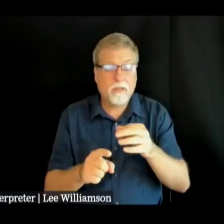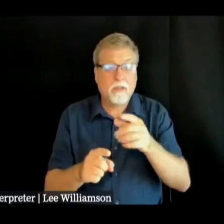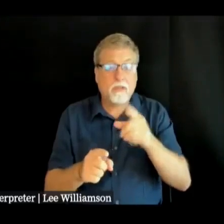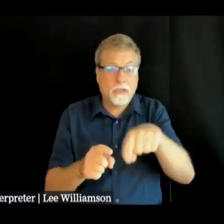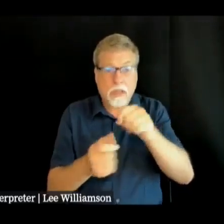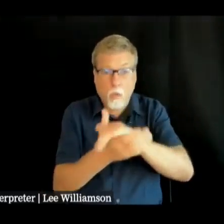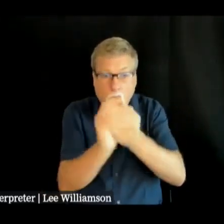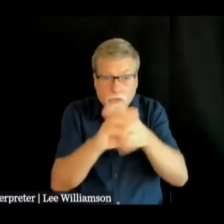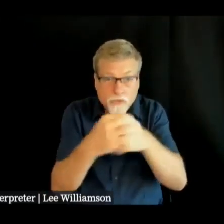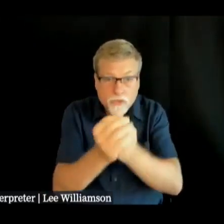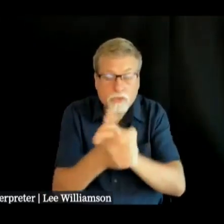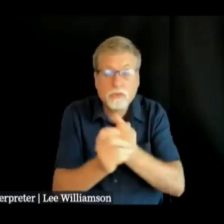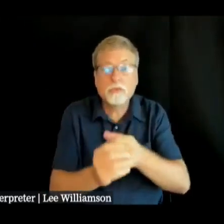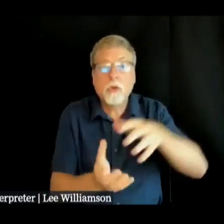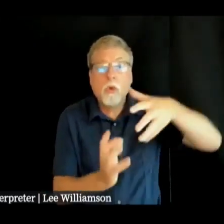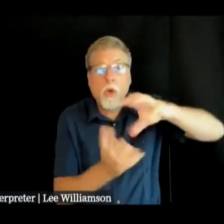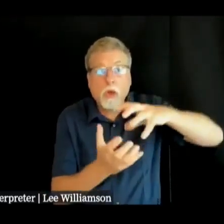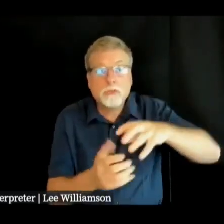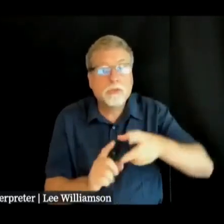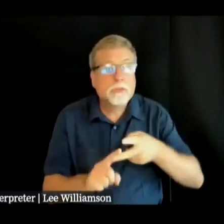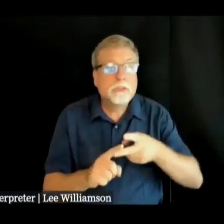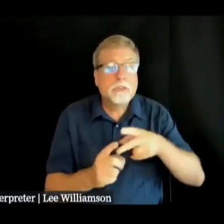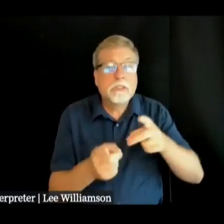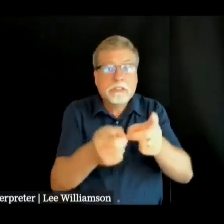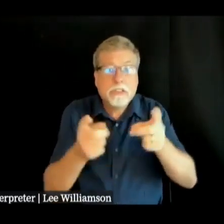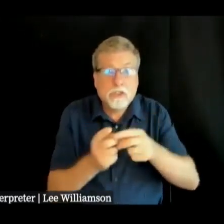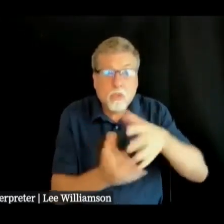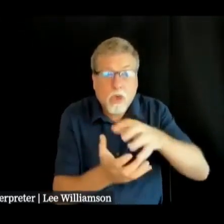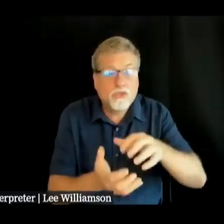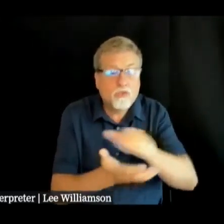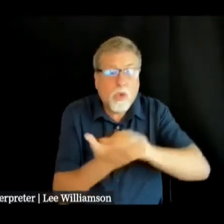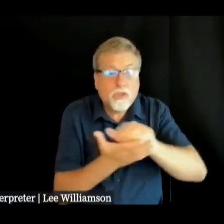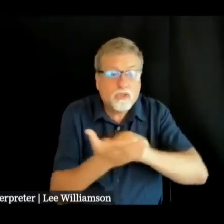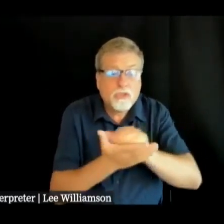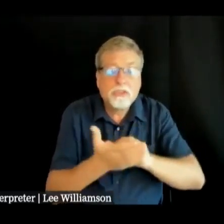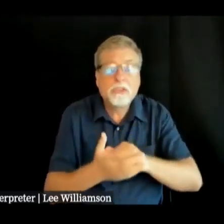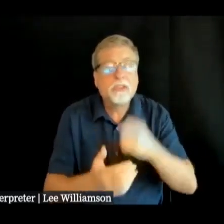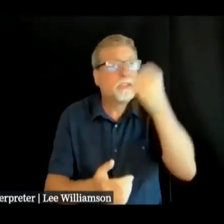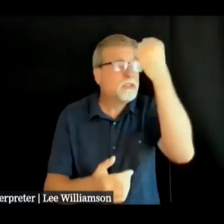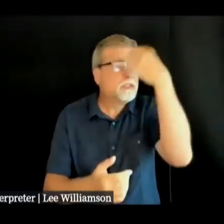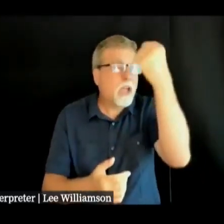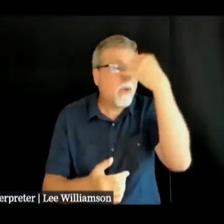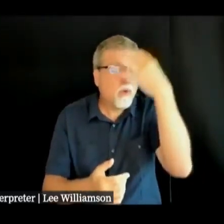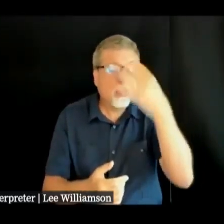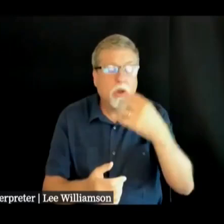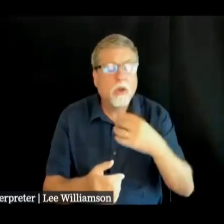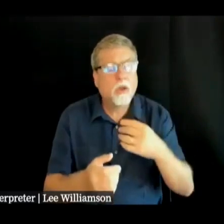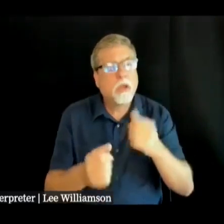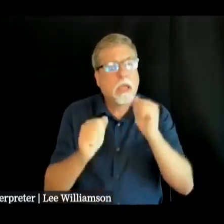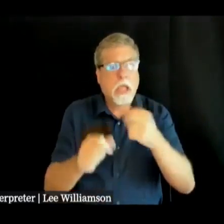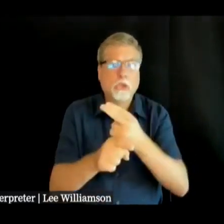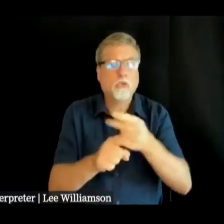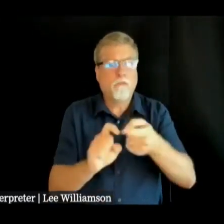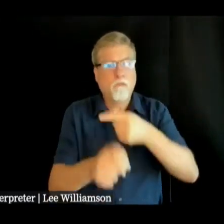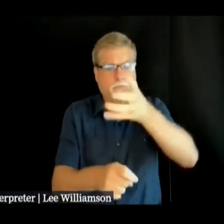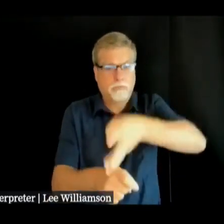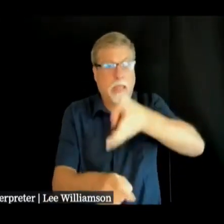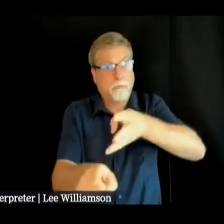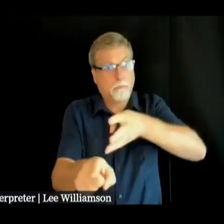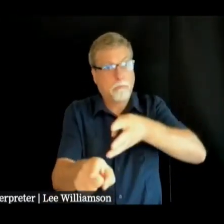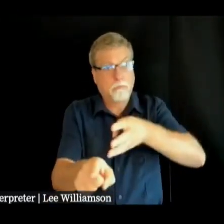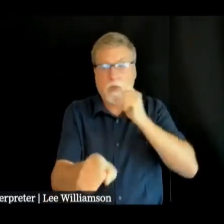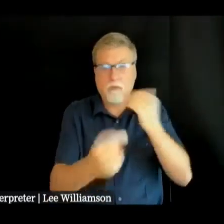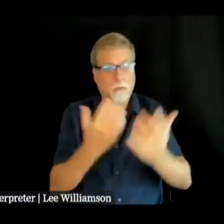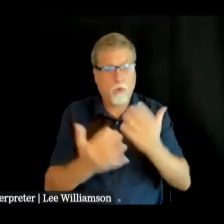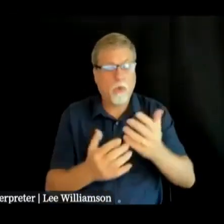washing dishes showering just don't swallow any water while you're in the shower um small